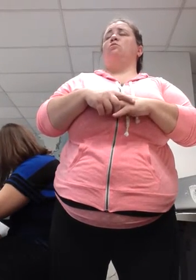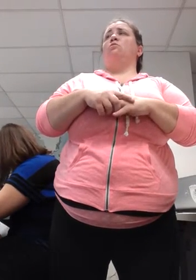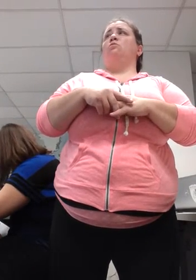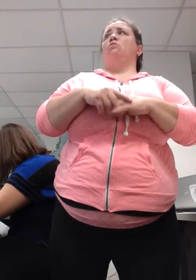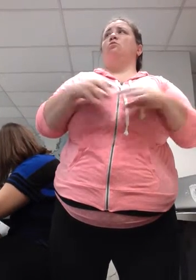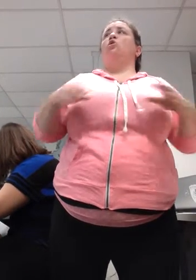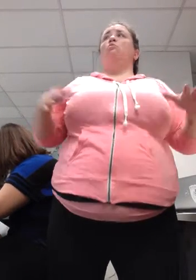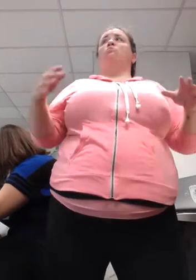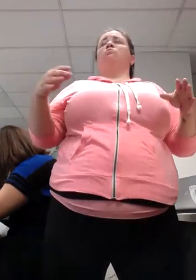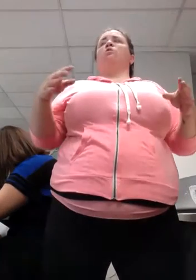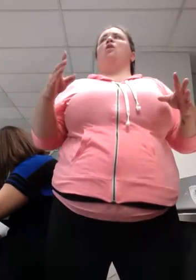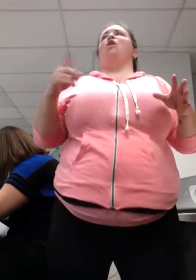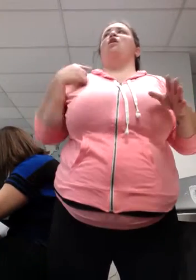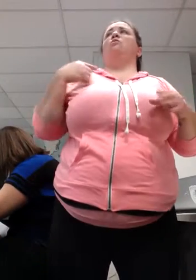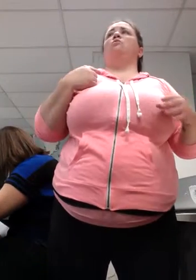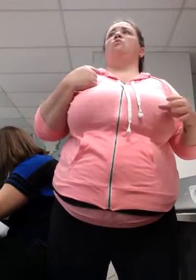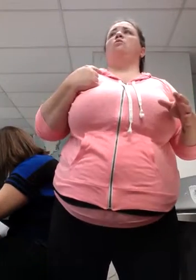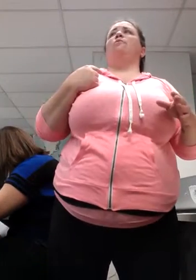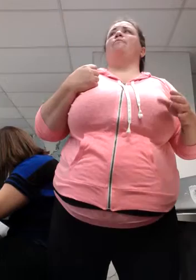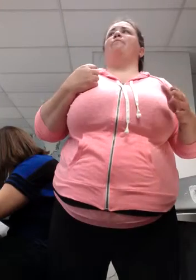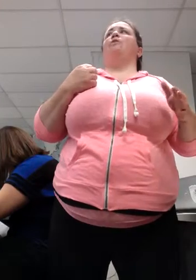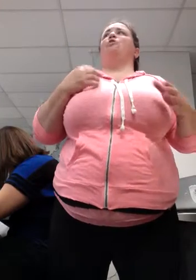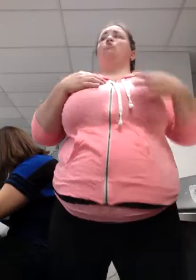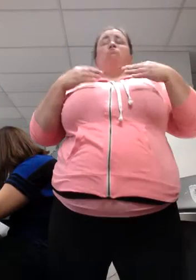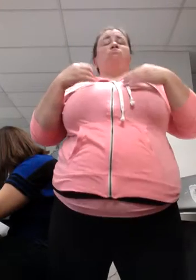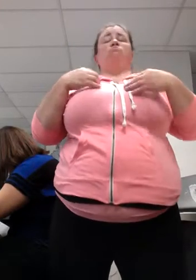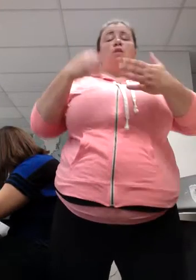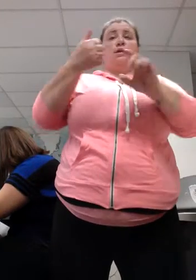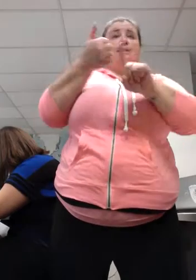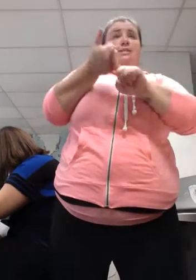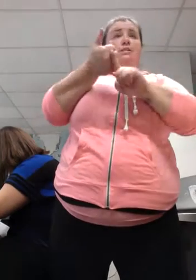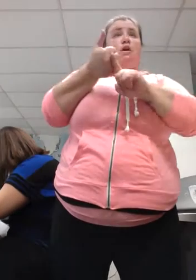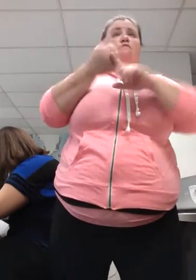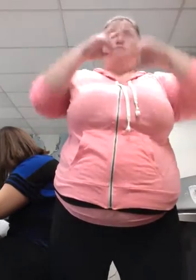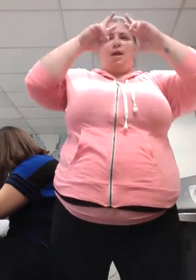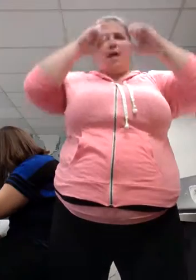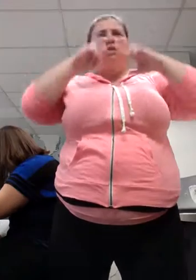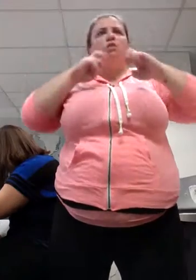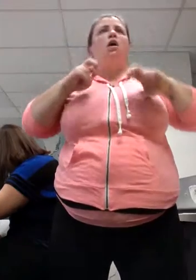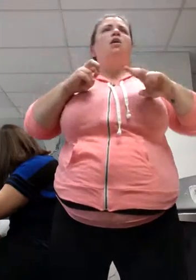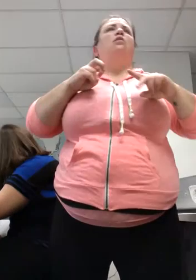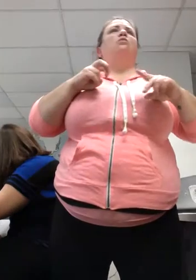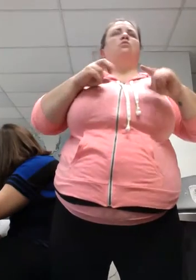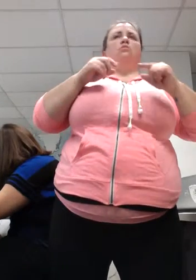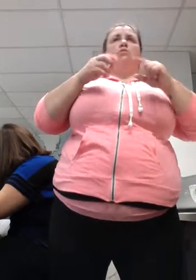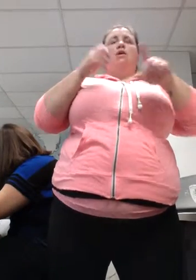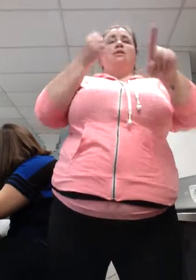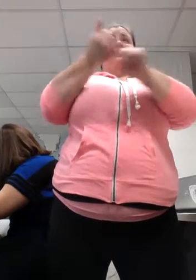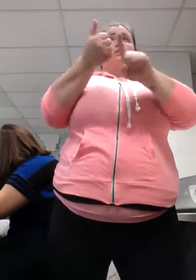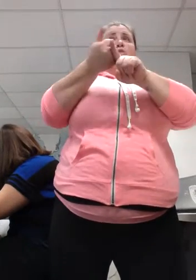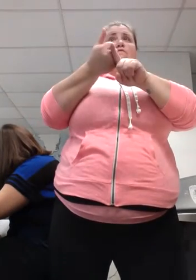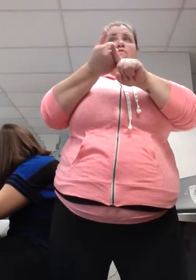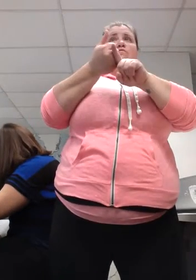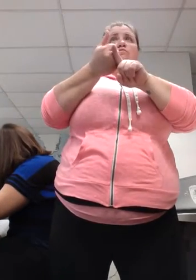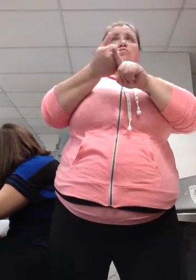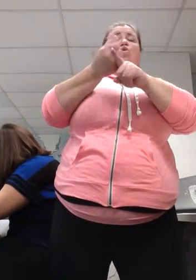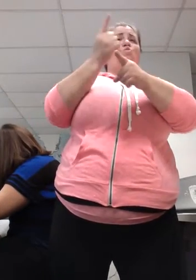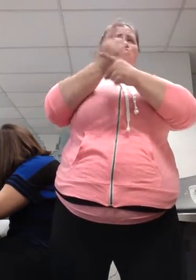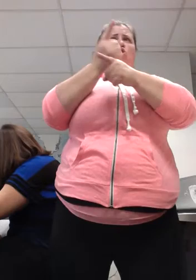process and then self-correct. Now, a lot of times too, I will hear students say, well, I knew I did that